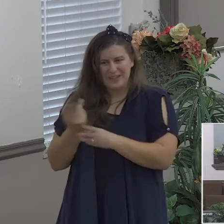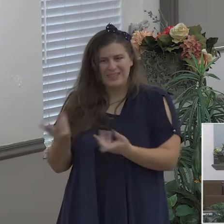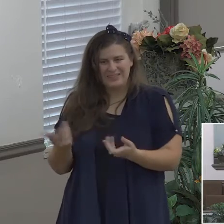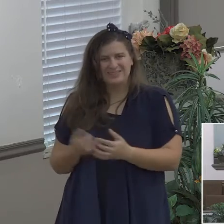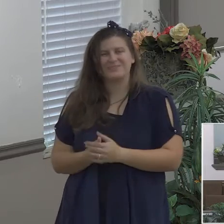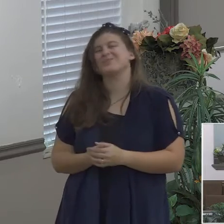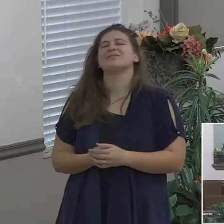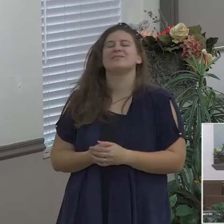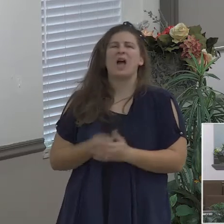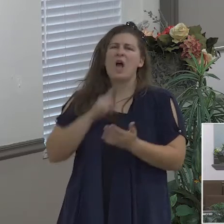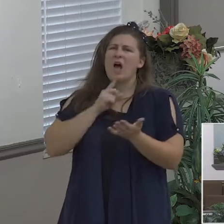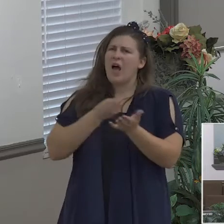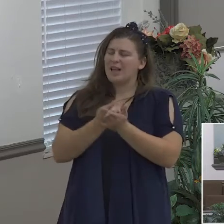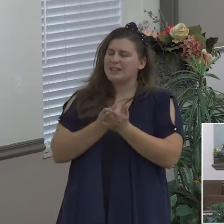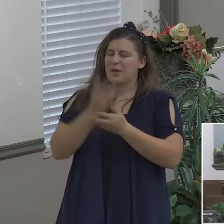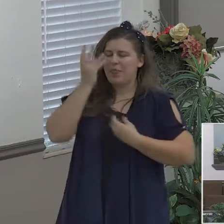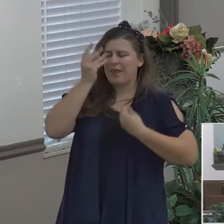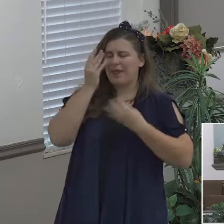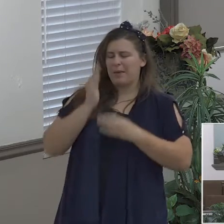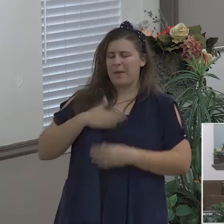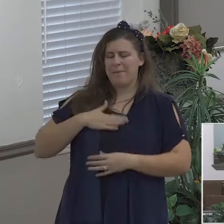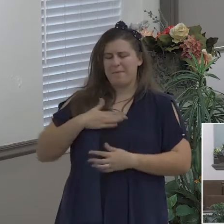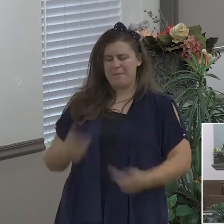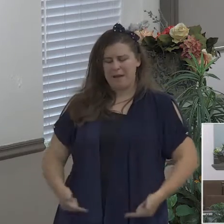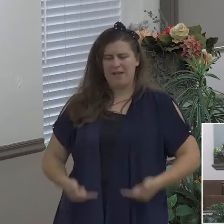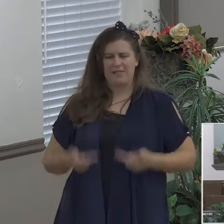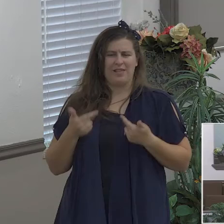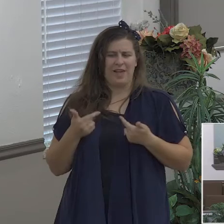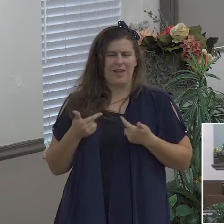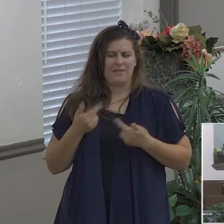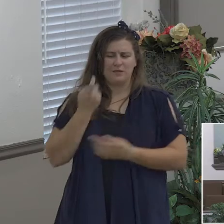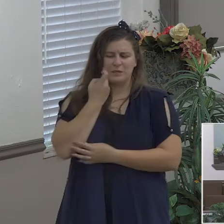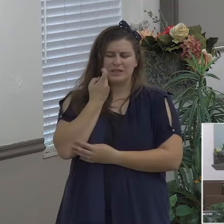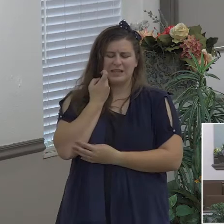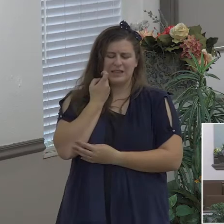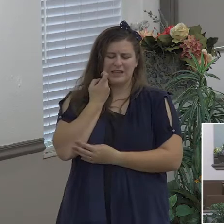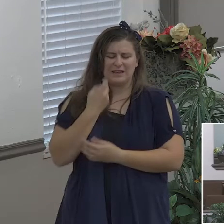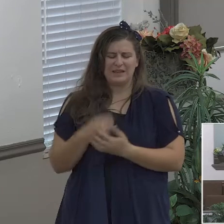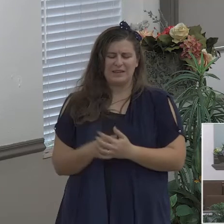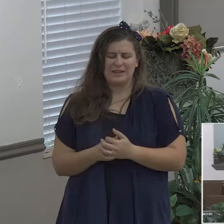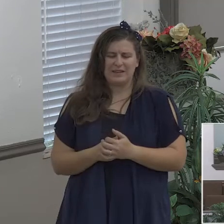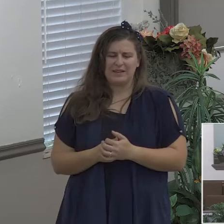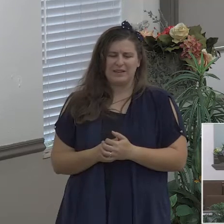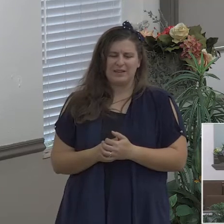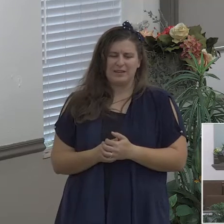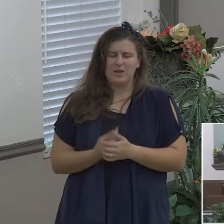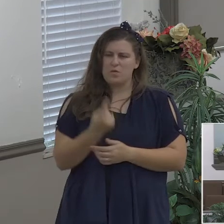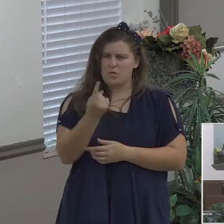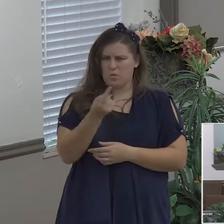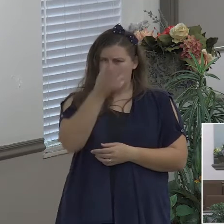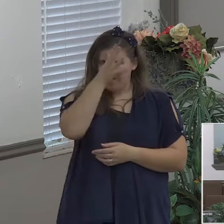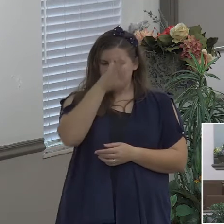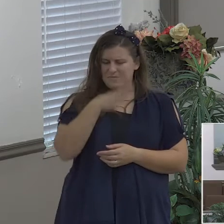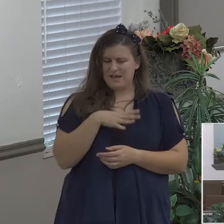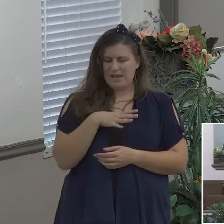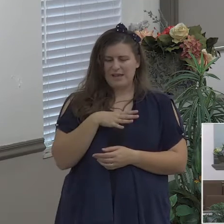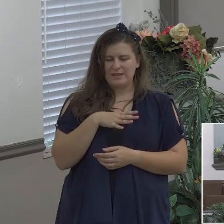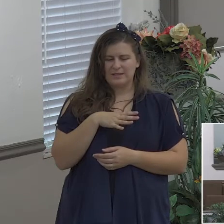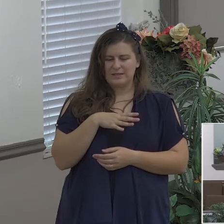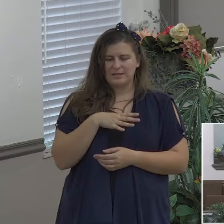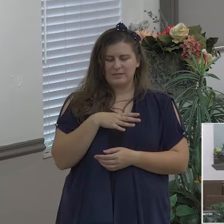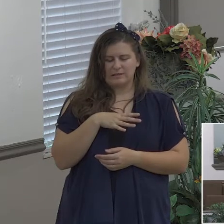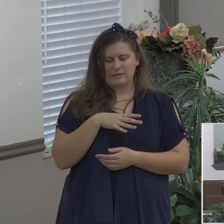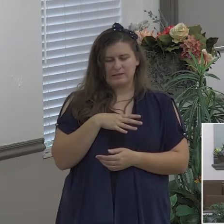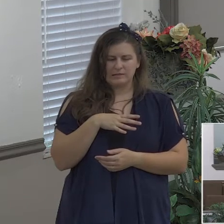and there was a man as far as I know he's lost he's still lost